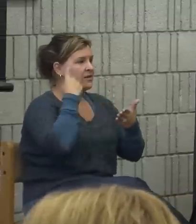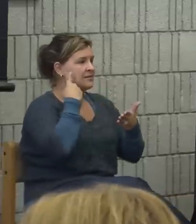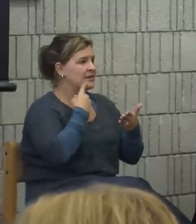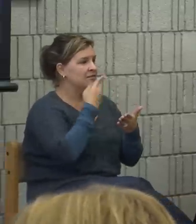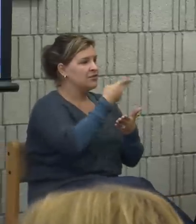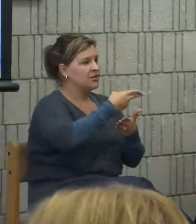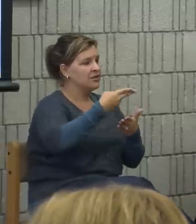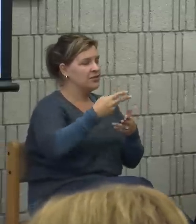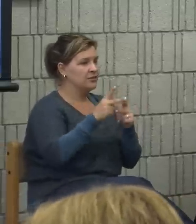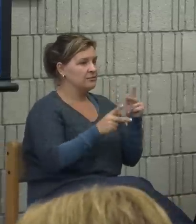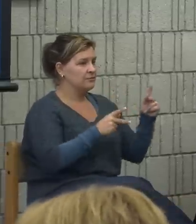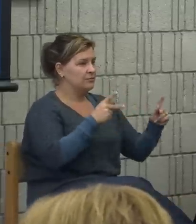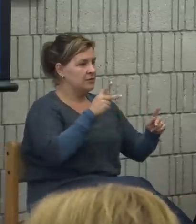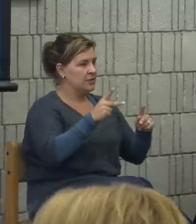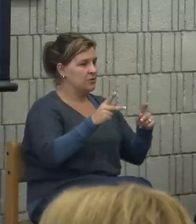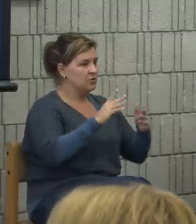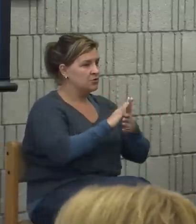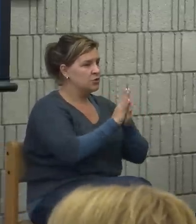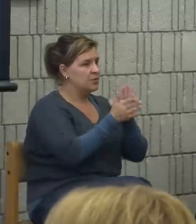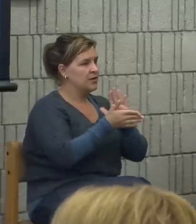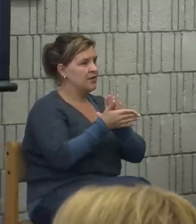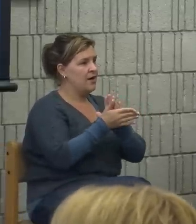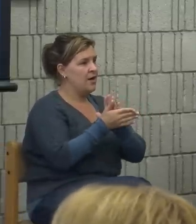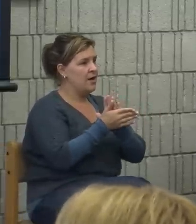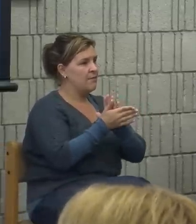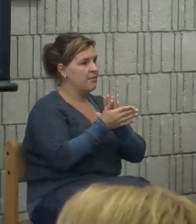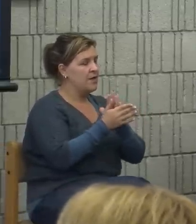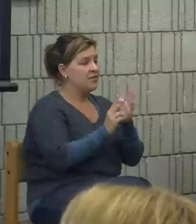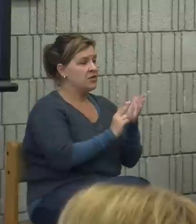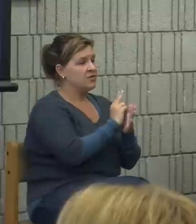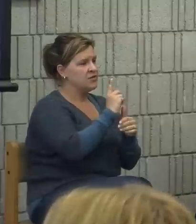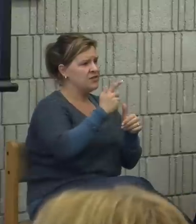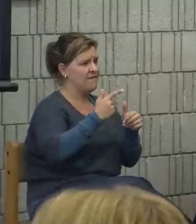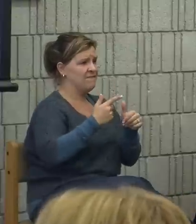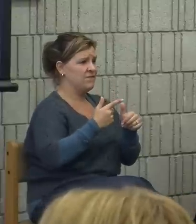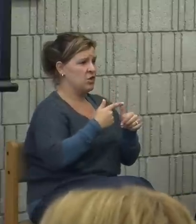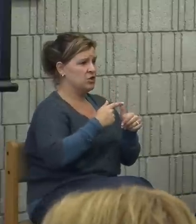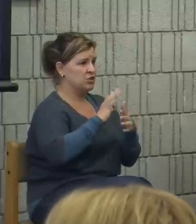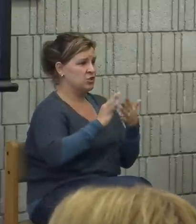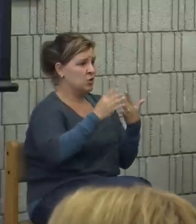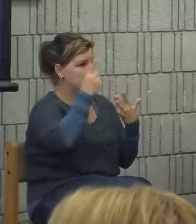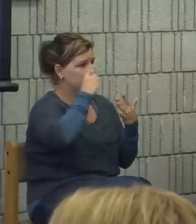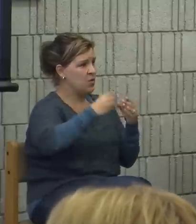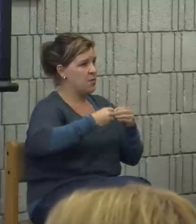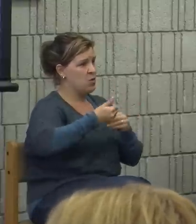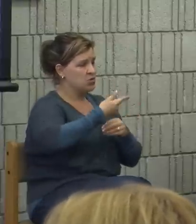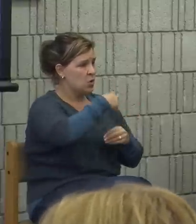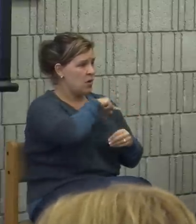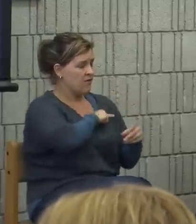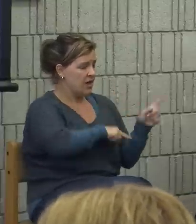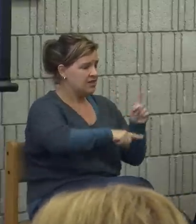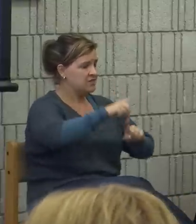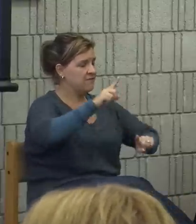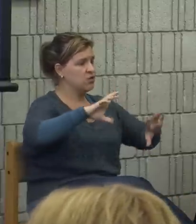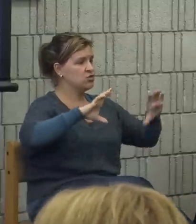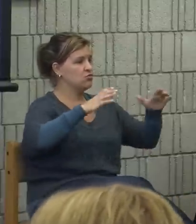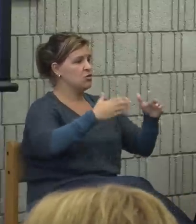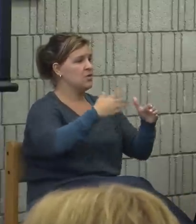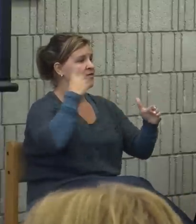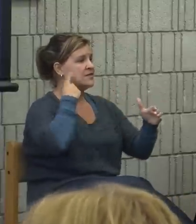hearing people to become the university of first choice for the most qualified diverse group of deaf and hard of